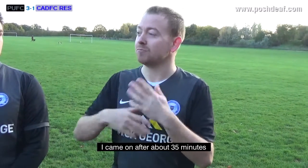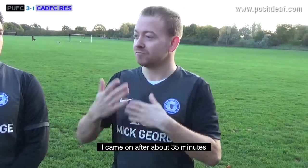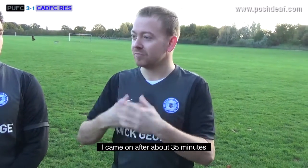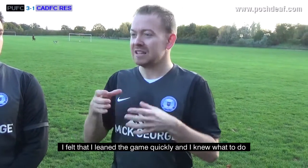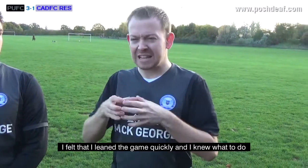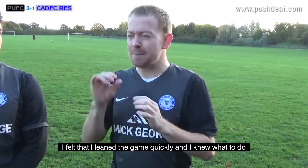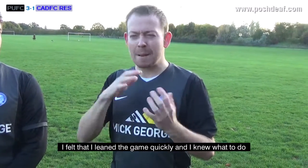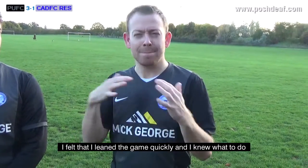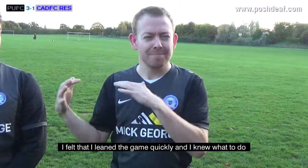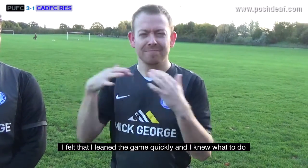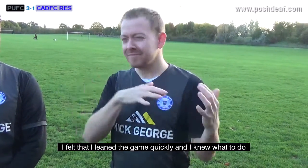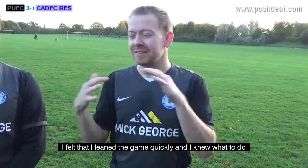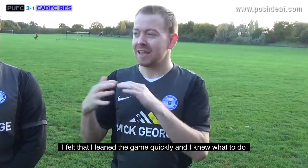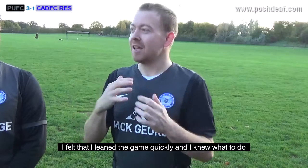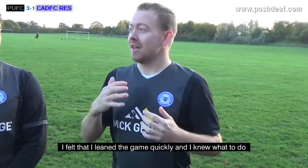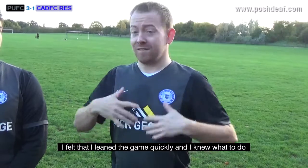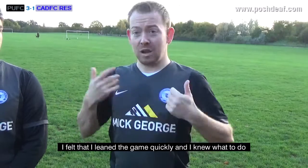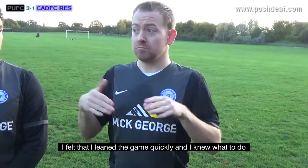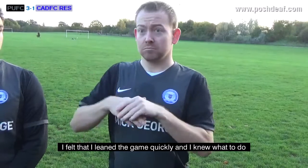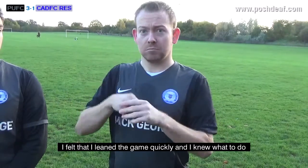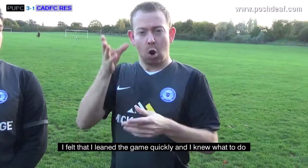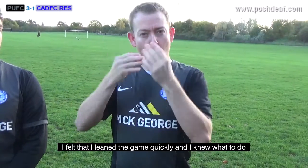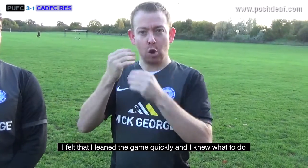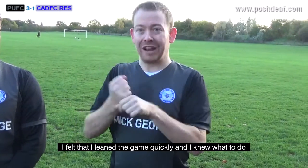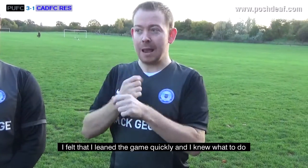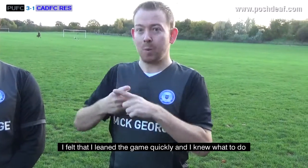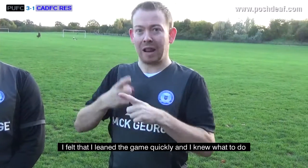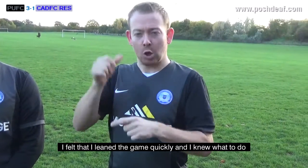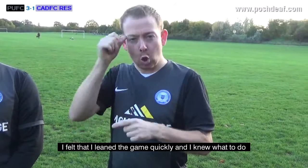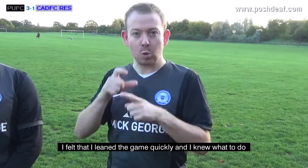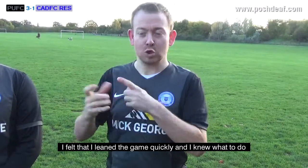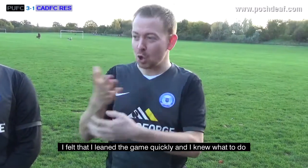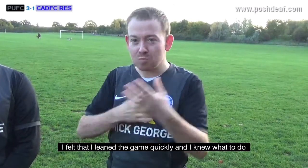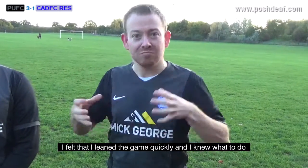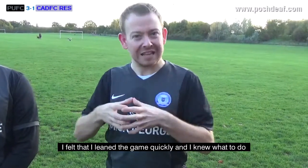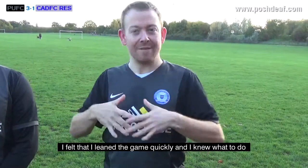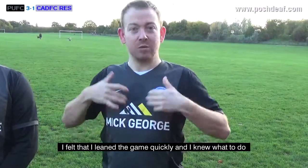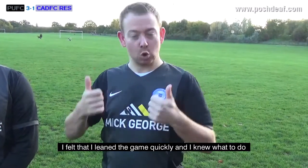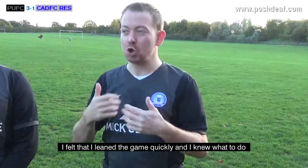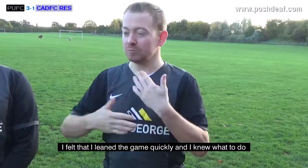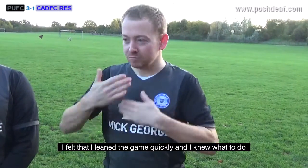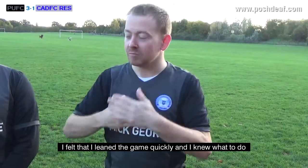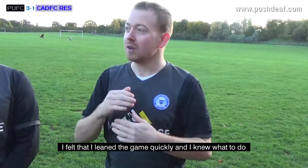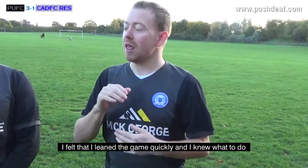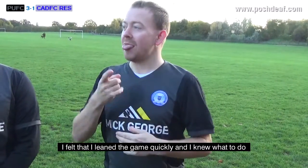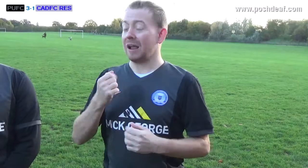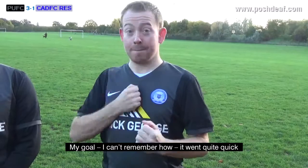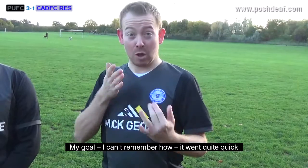three people. Through the game, we can move to three people. Like,